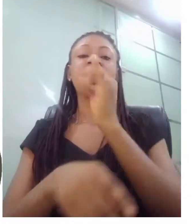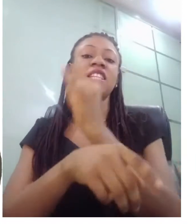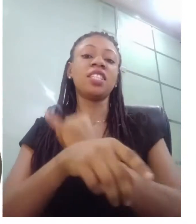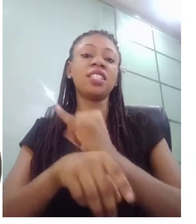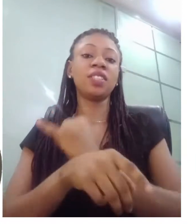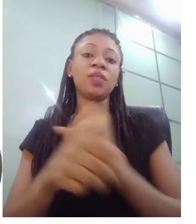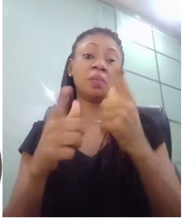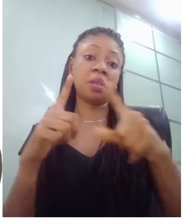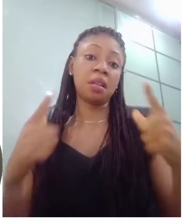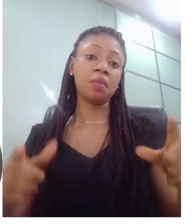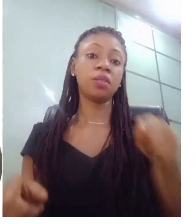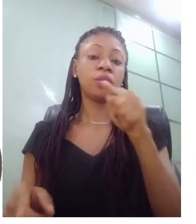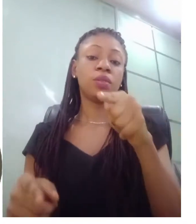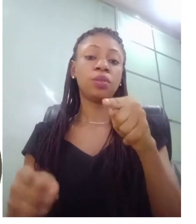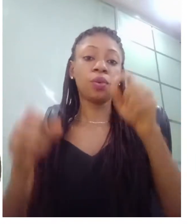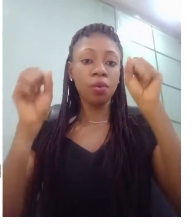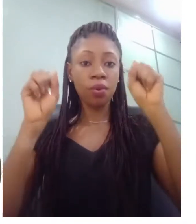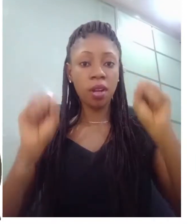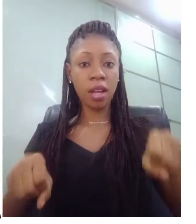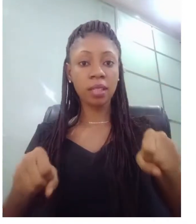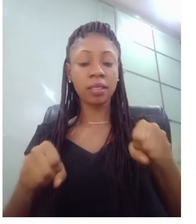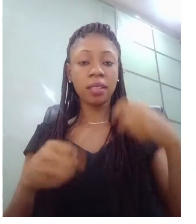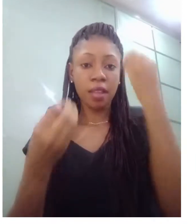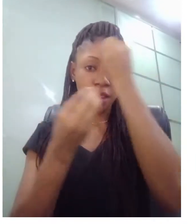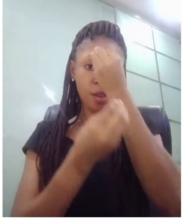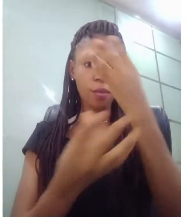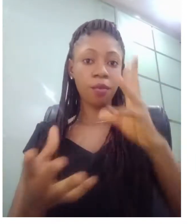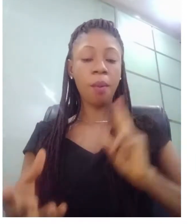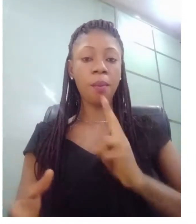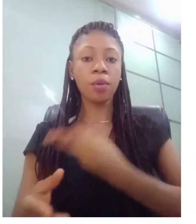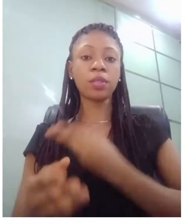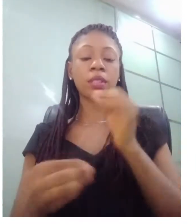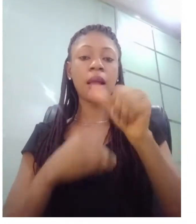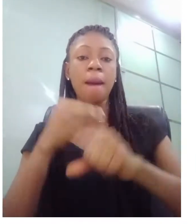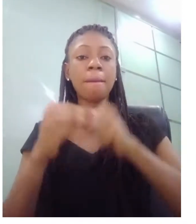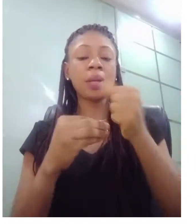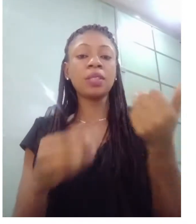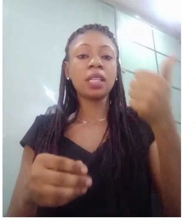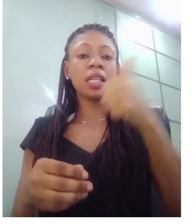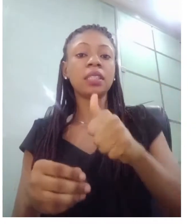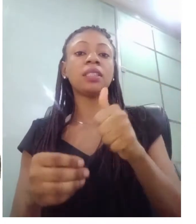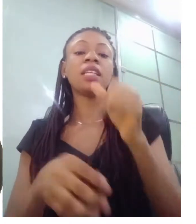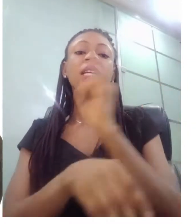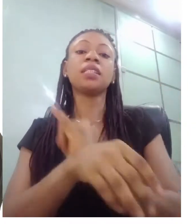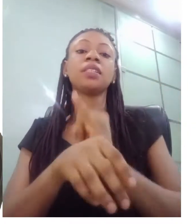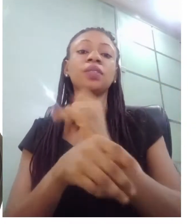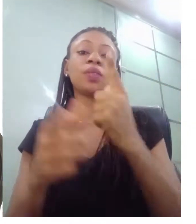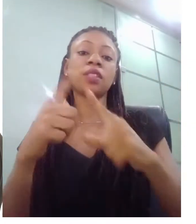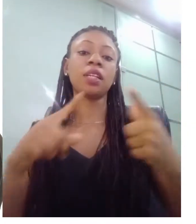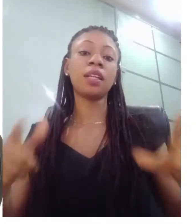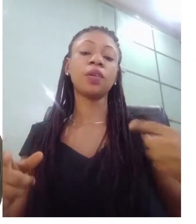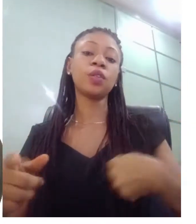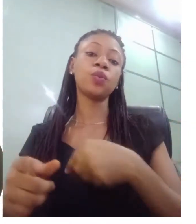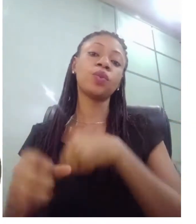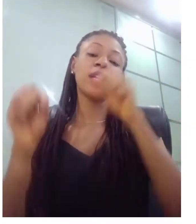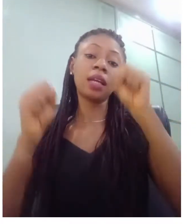to talk about or to document or something or if you yourself can showcase one or two